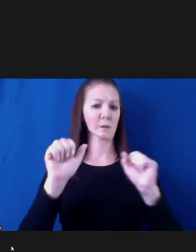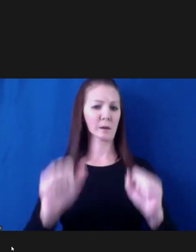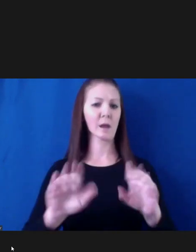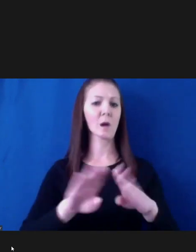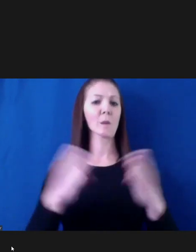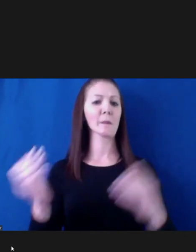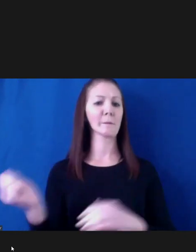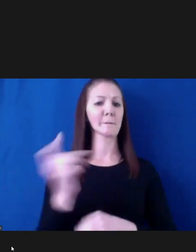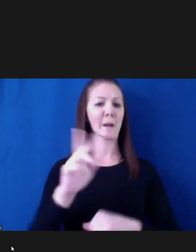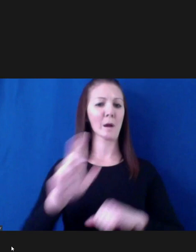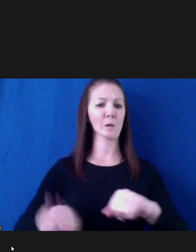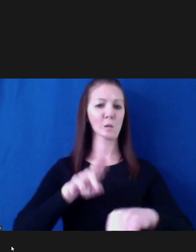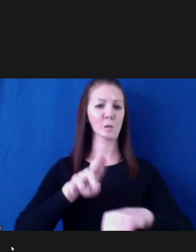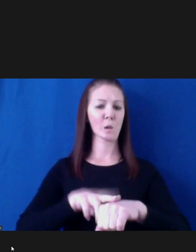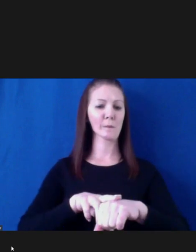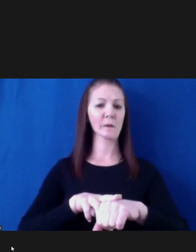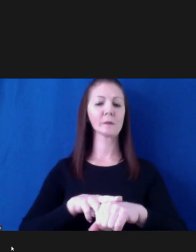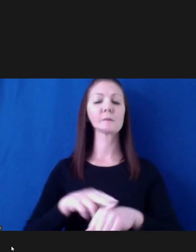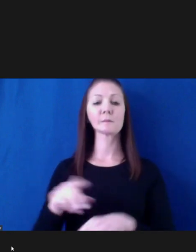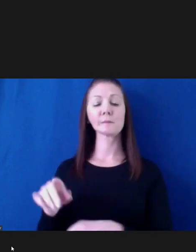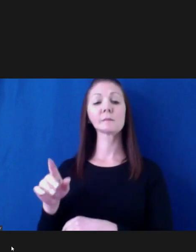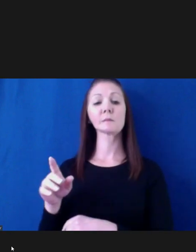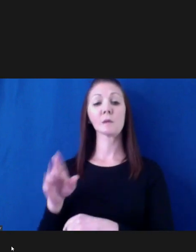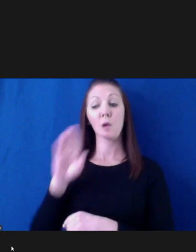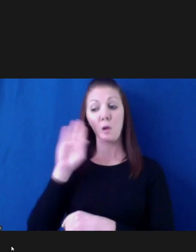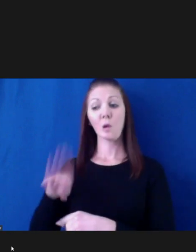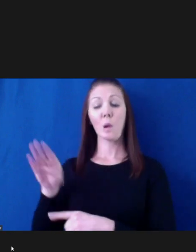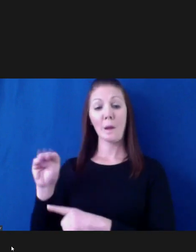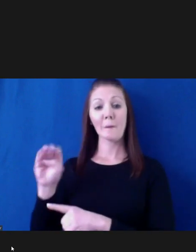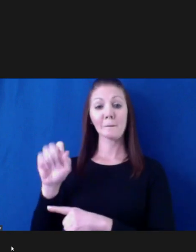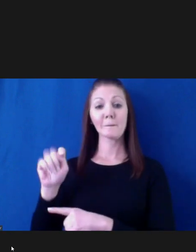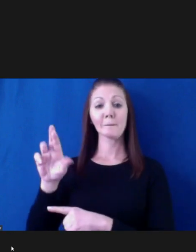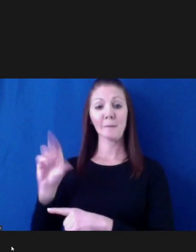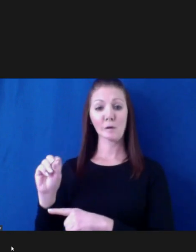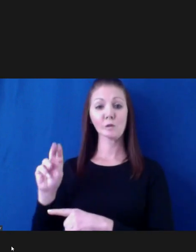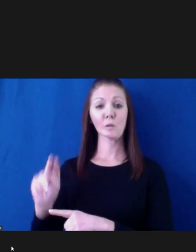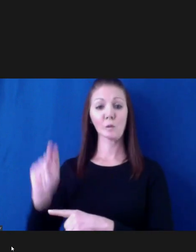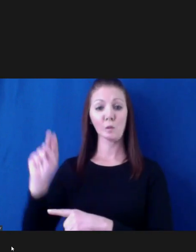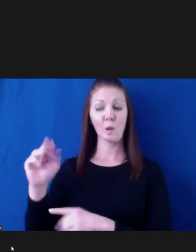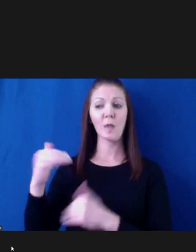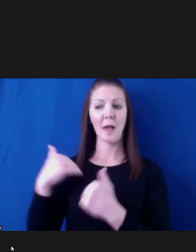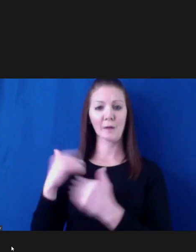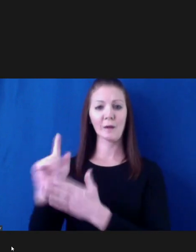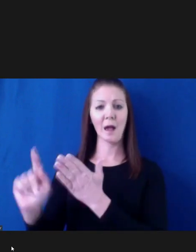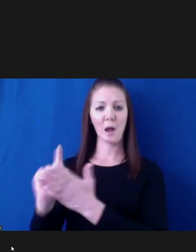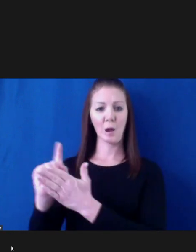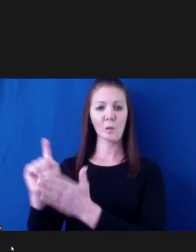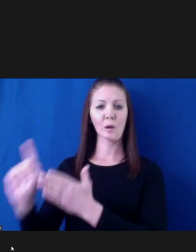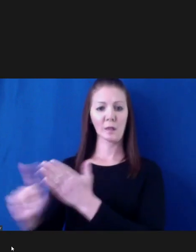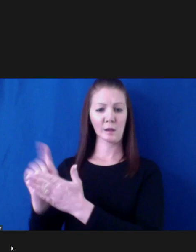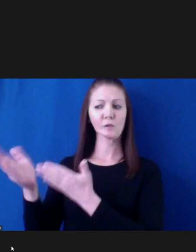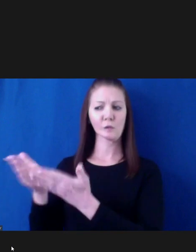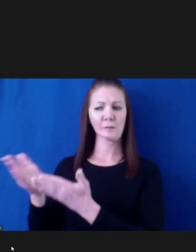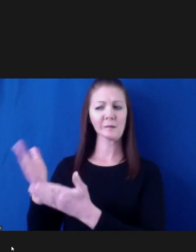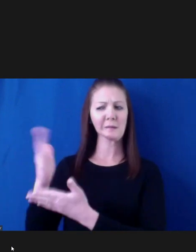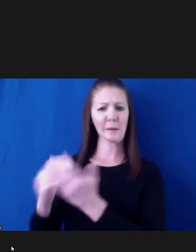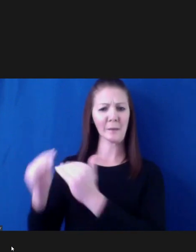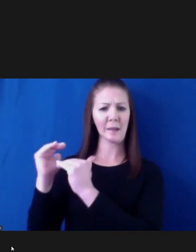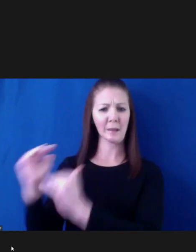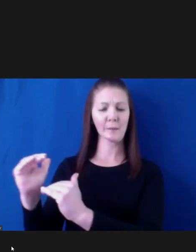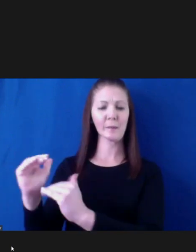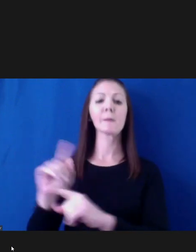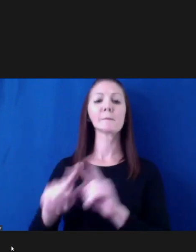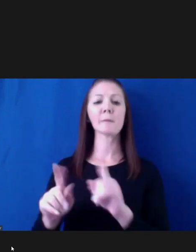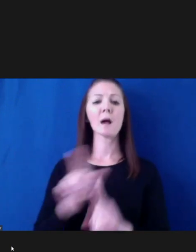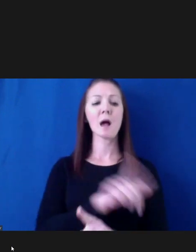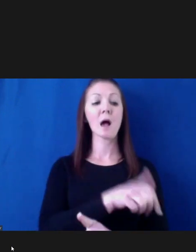commuter rails, Hartford Line, Shoreline East, and Amtrak have shut down for today. We'll expect